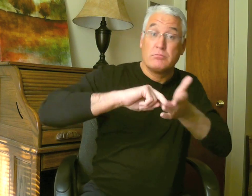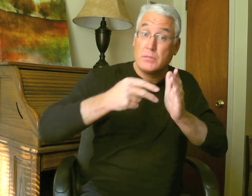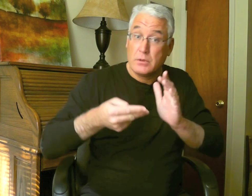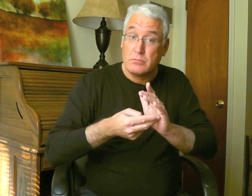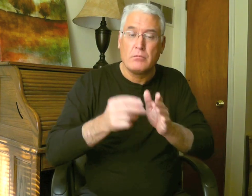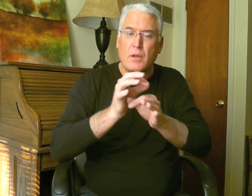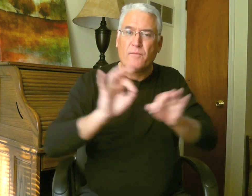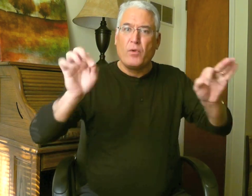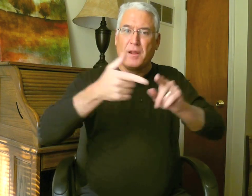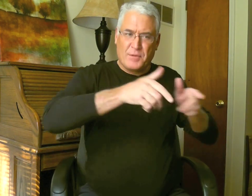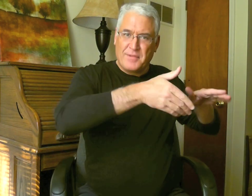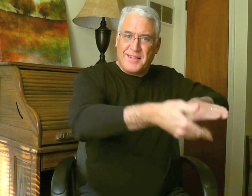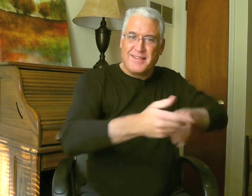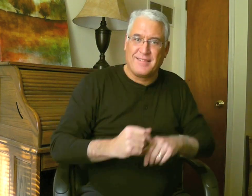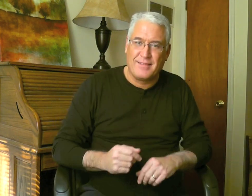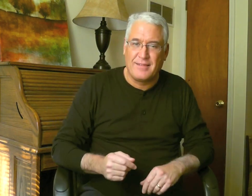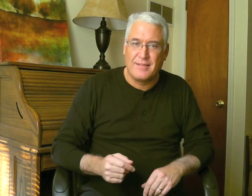sin, it means freedom from death.